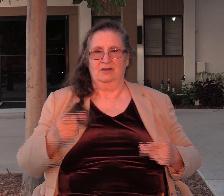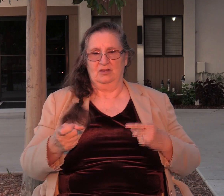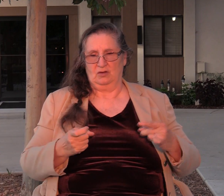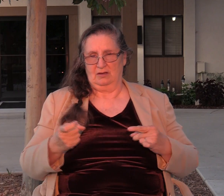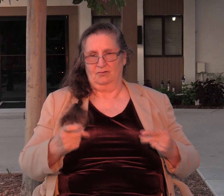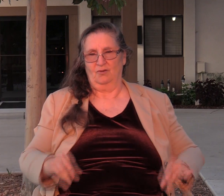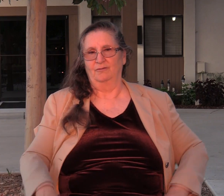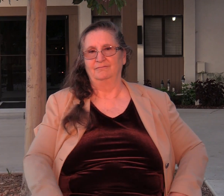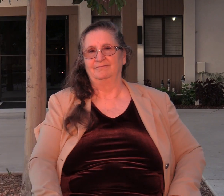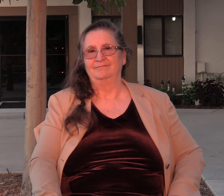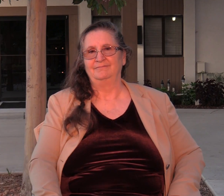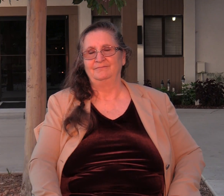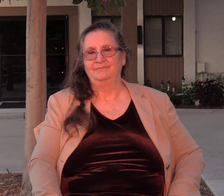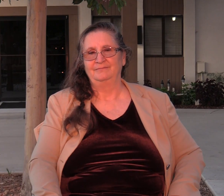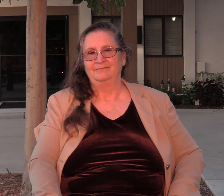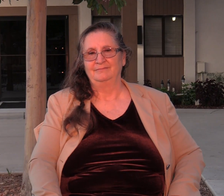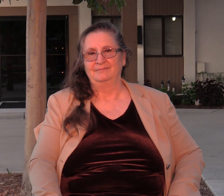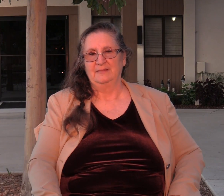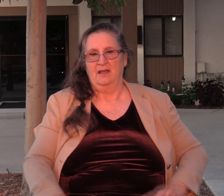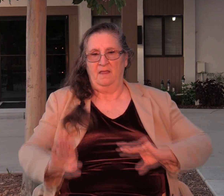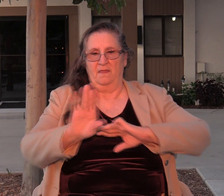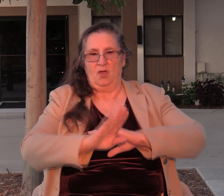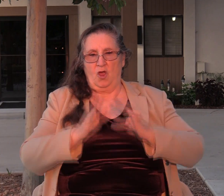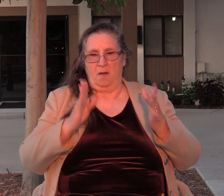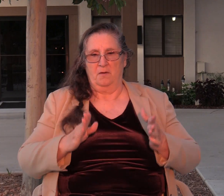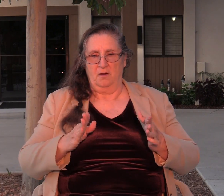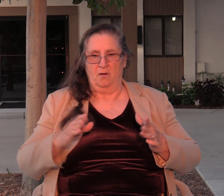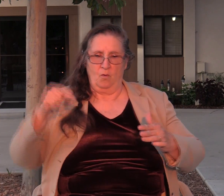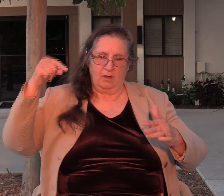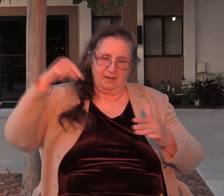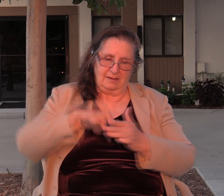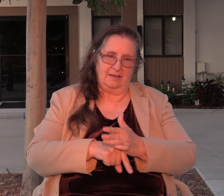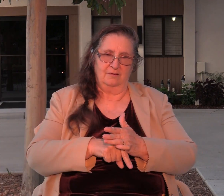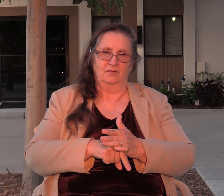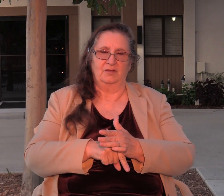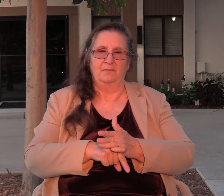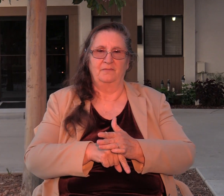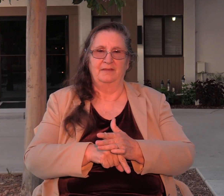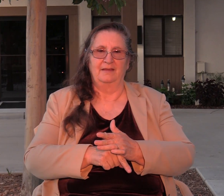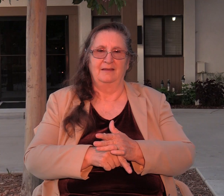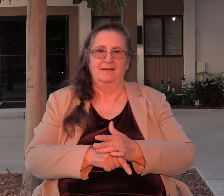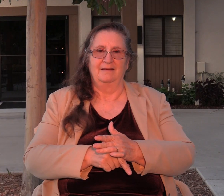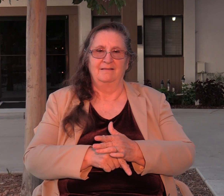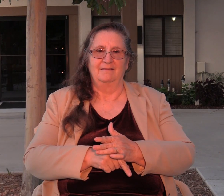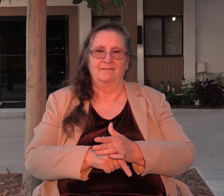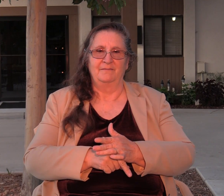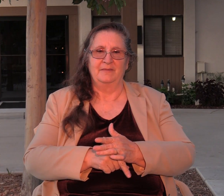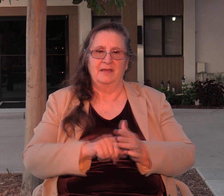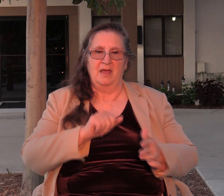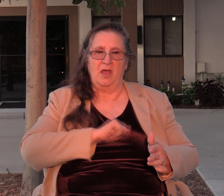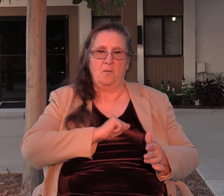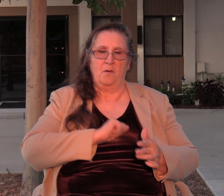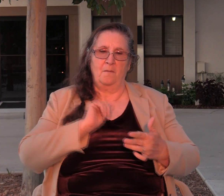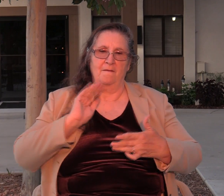And so we're told the armor bearer runs him through with his sword and Abimelech goes on to face God for what he's done.